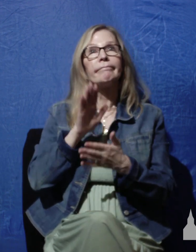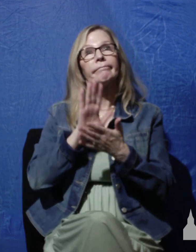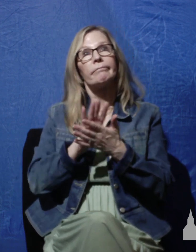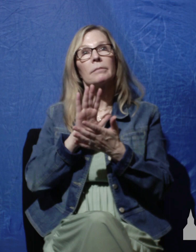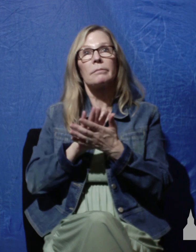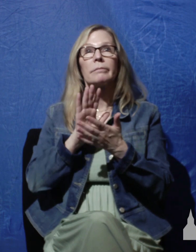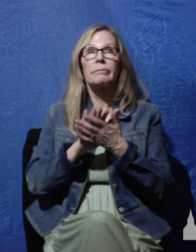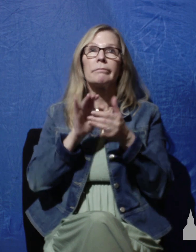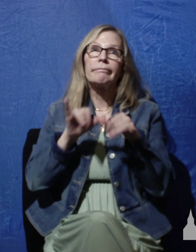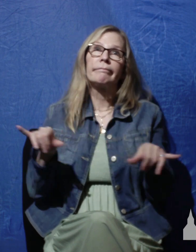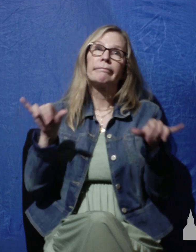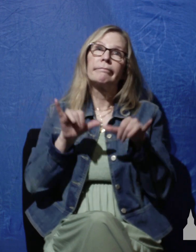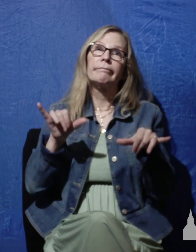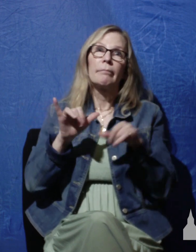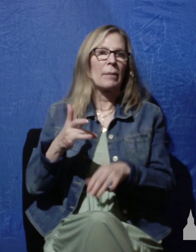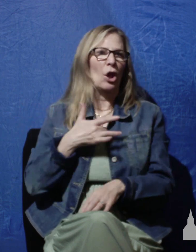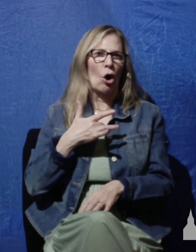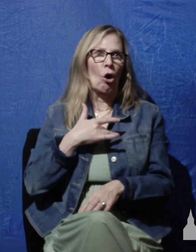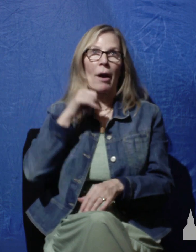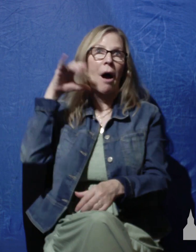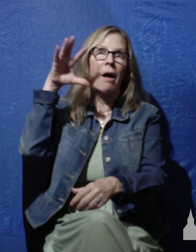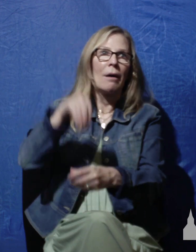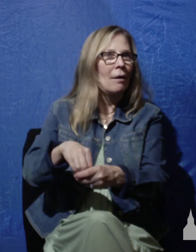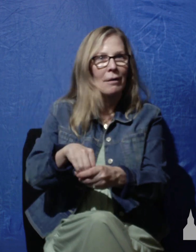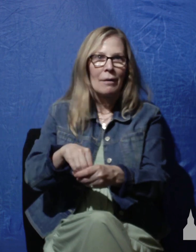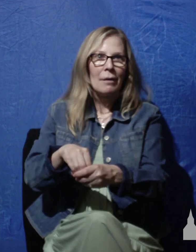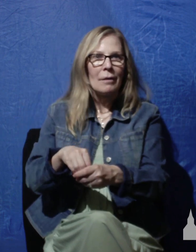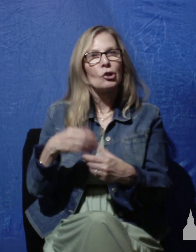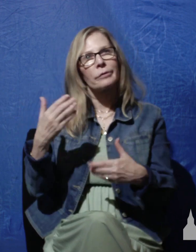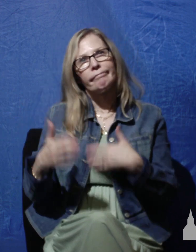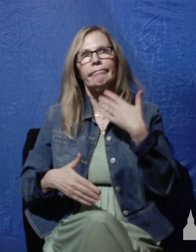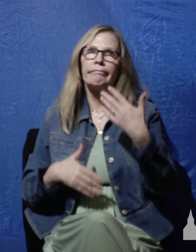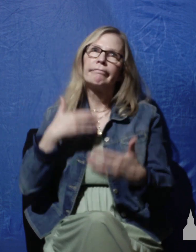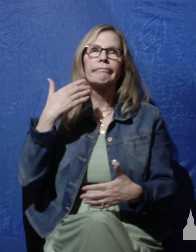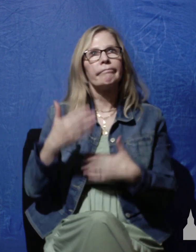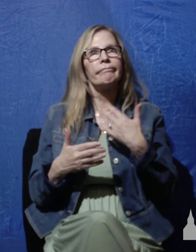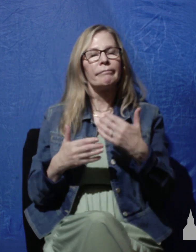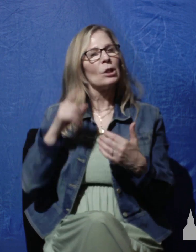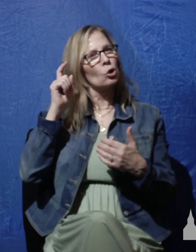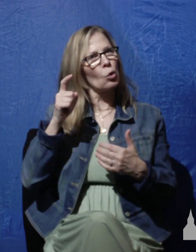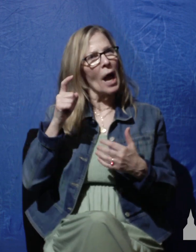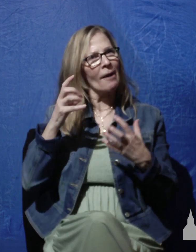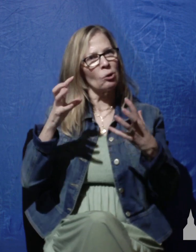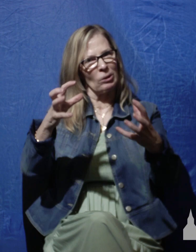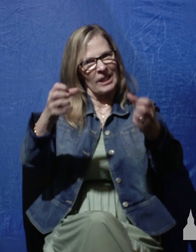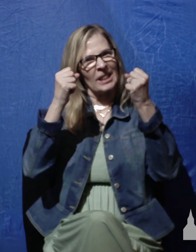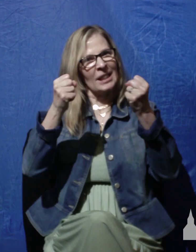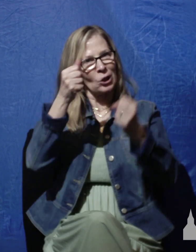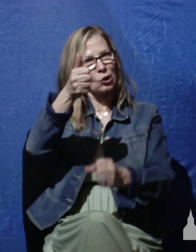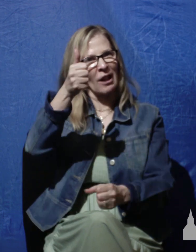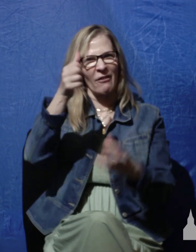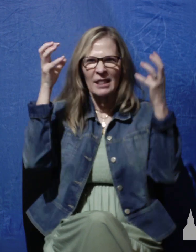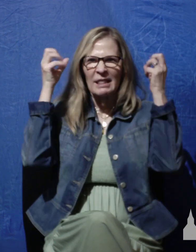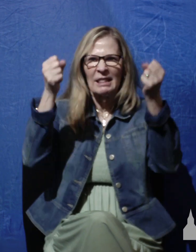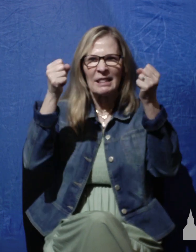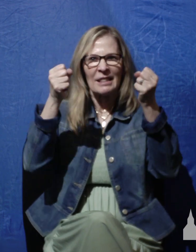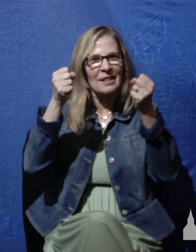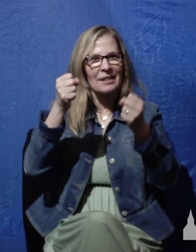but our hearts aren't necessarily in it. And that's when you have to grab yourself by the color and you have to say to yourself